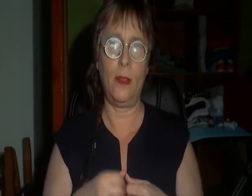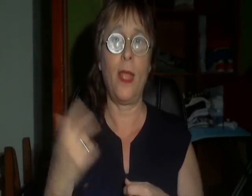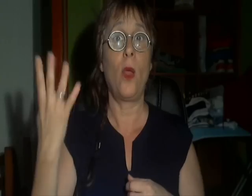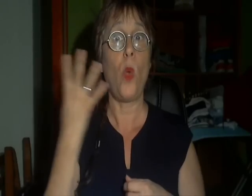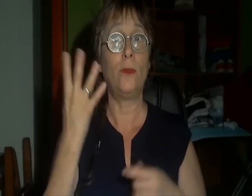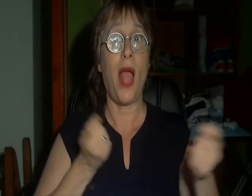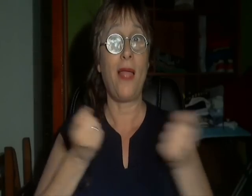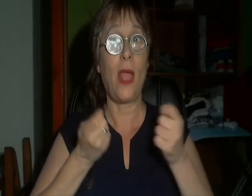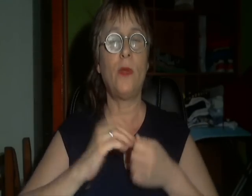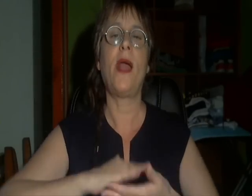Of trials!